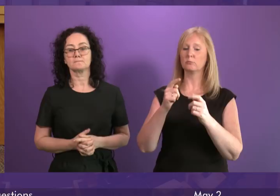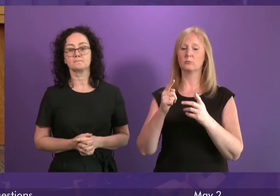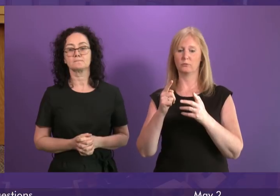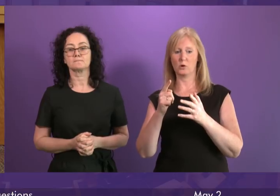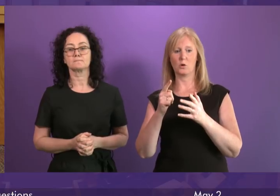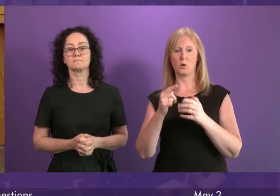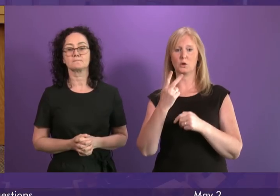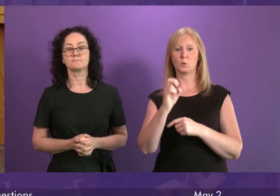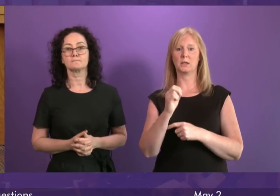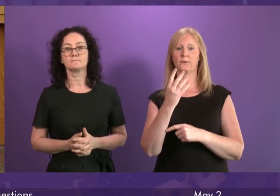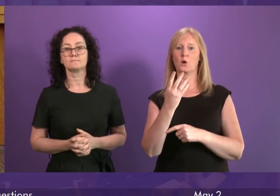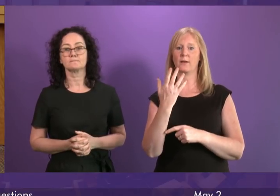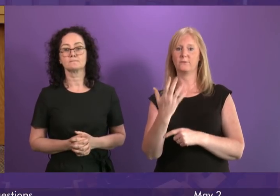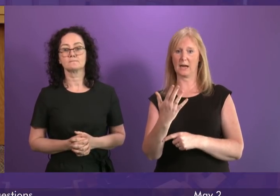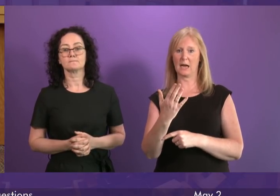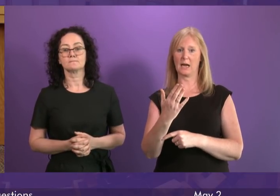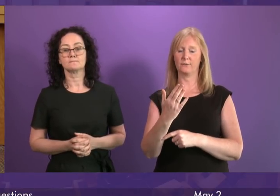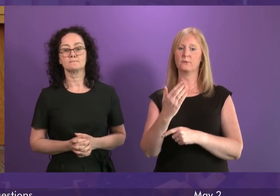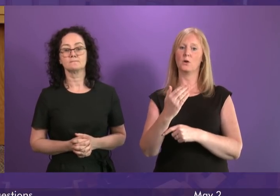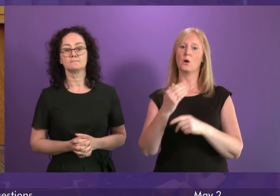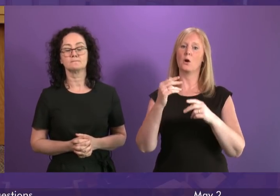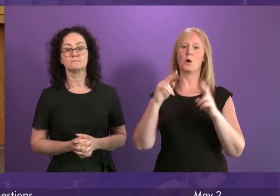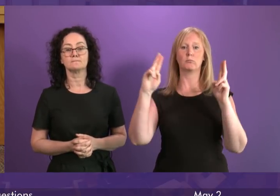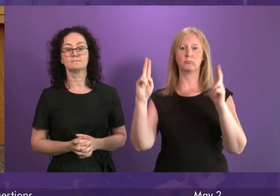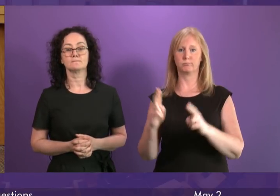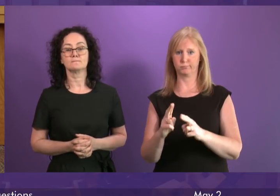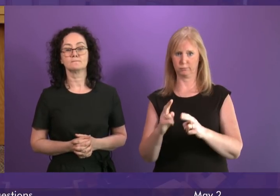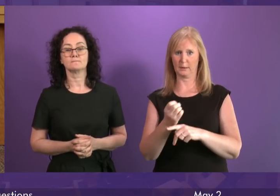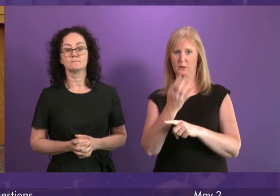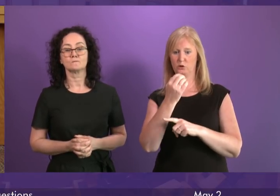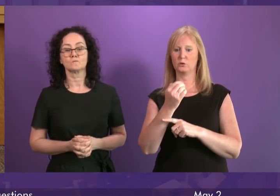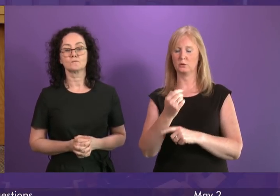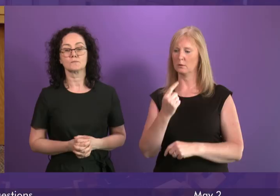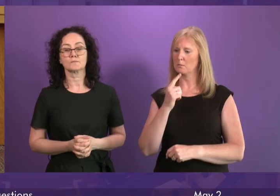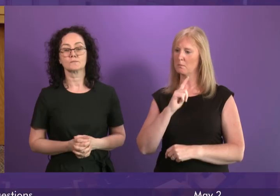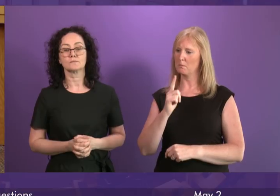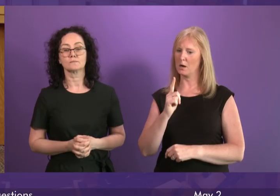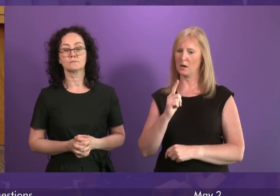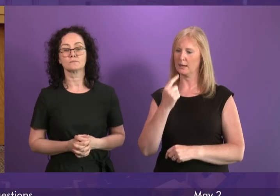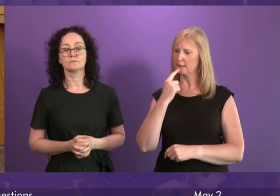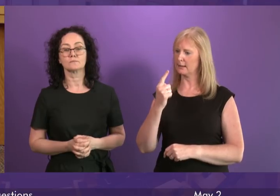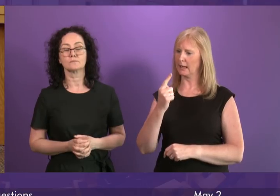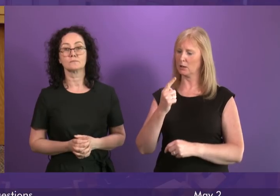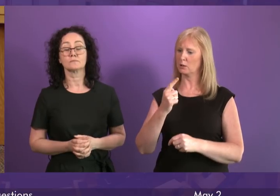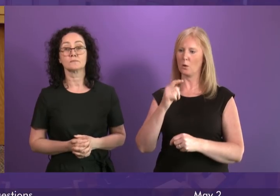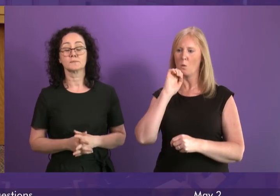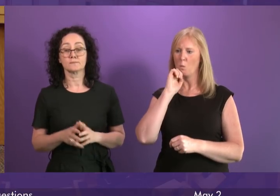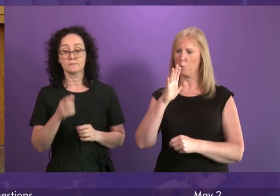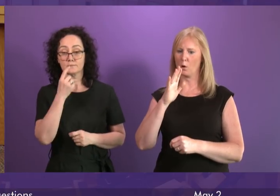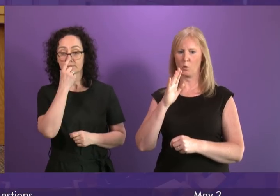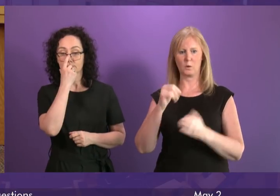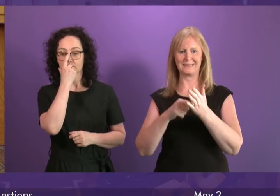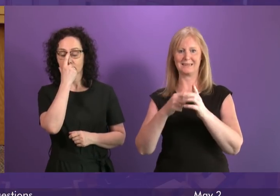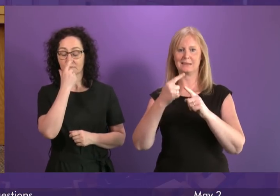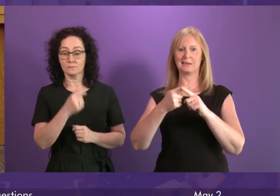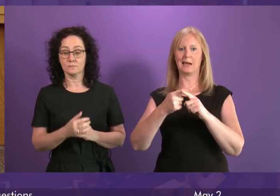by 2045 but last week the First Minister told Willie Rennie she wouldn't drop her plans for a £250 million tax cut to the